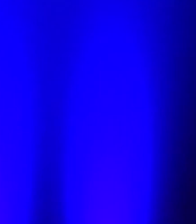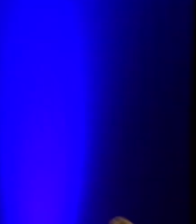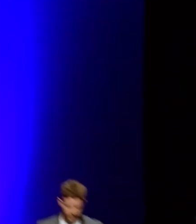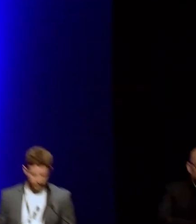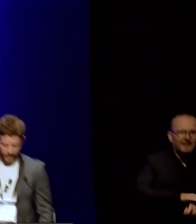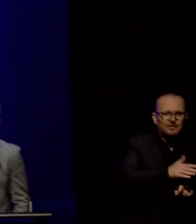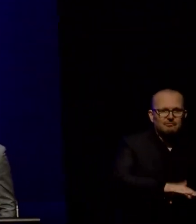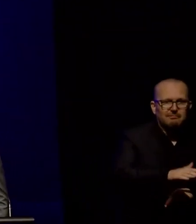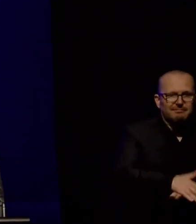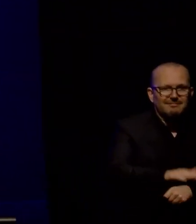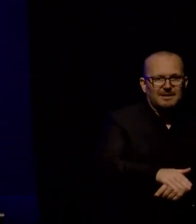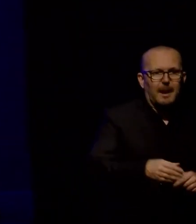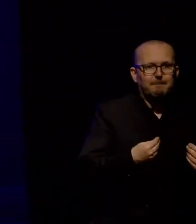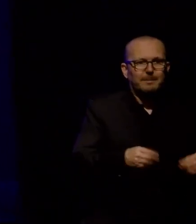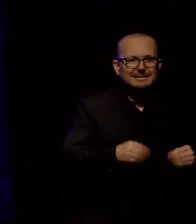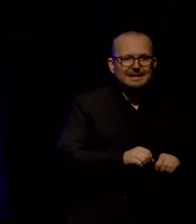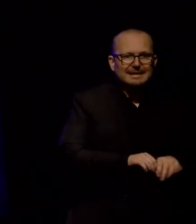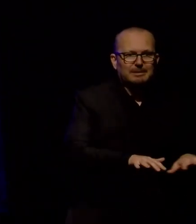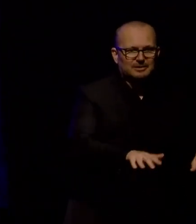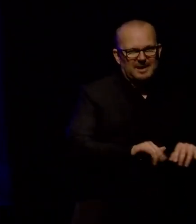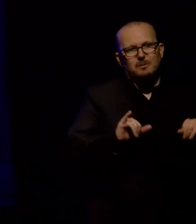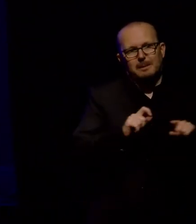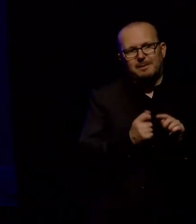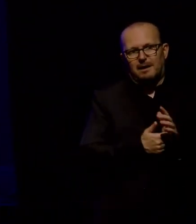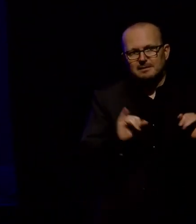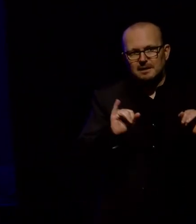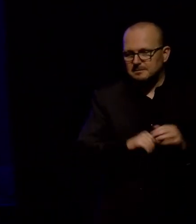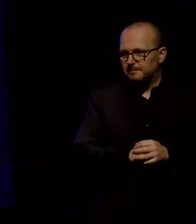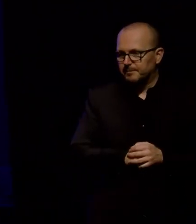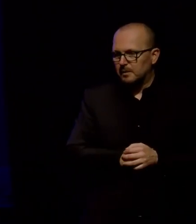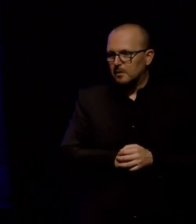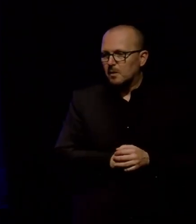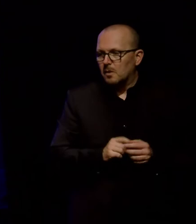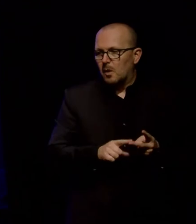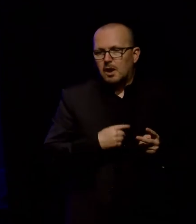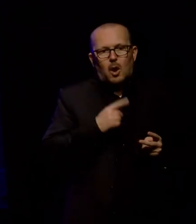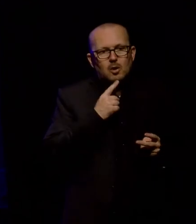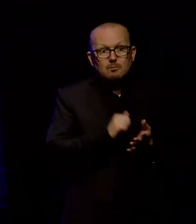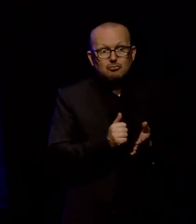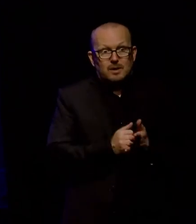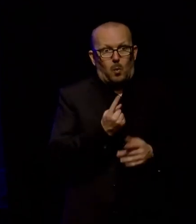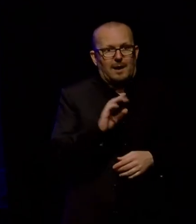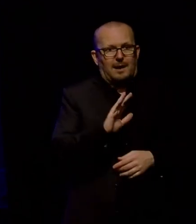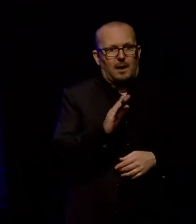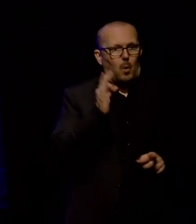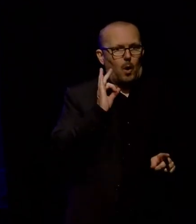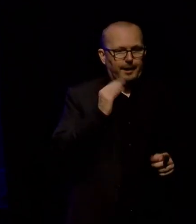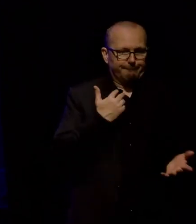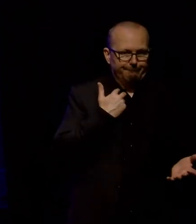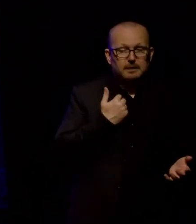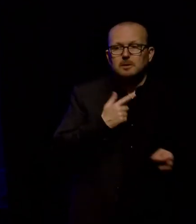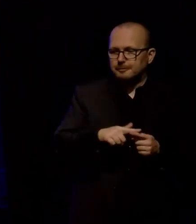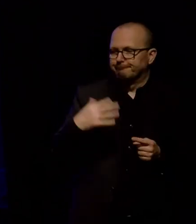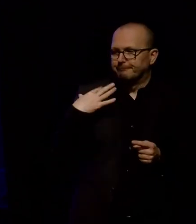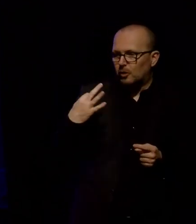We could only print in one colour, and we needed another solution for that. So we recruited some wonderful volunteers who came in and